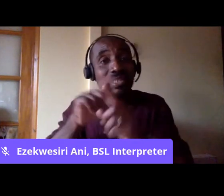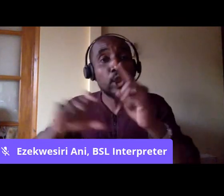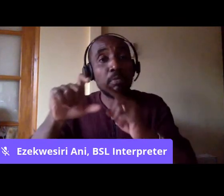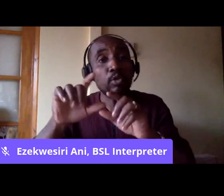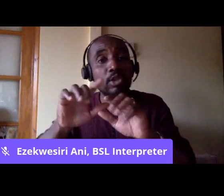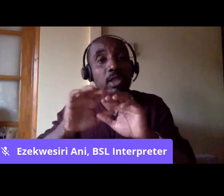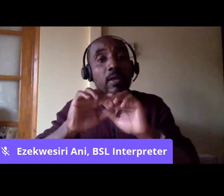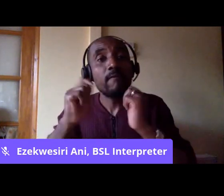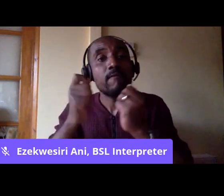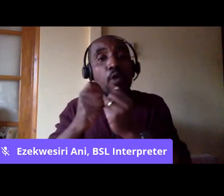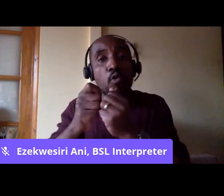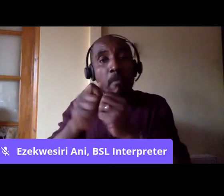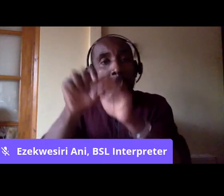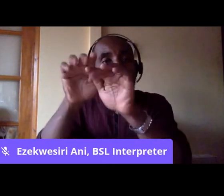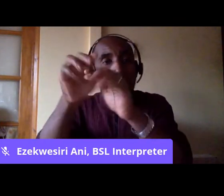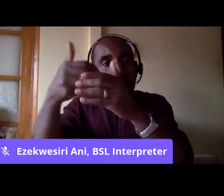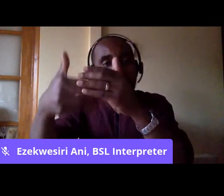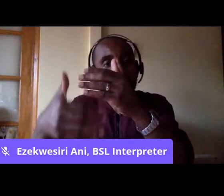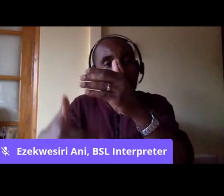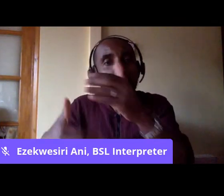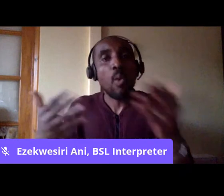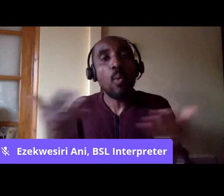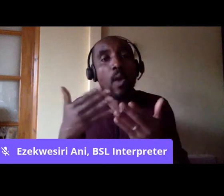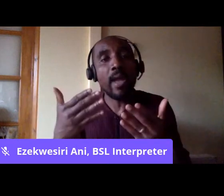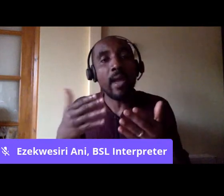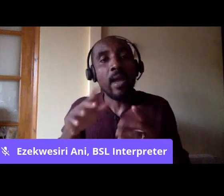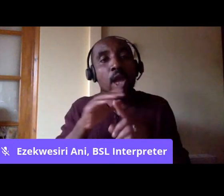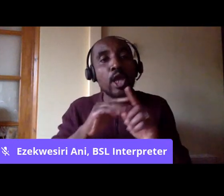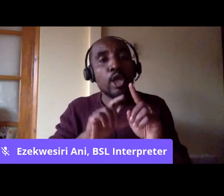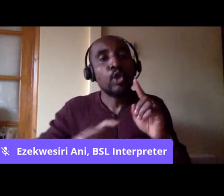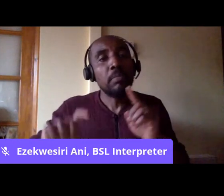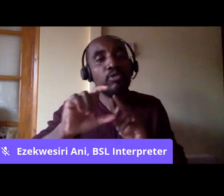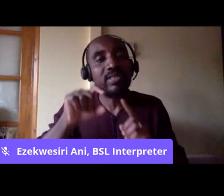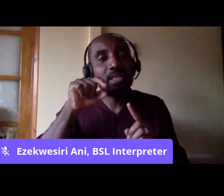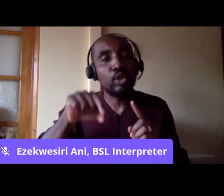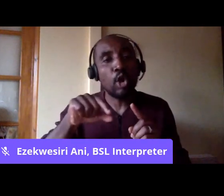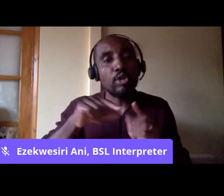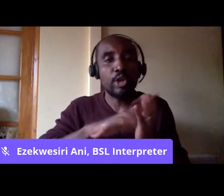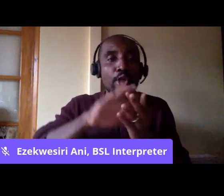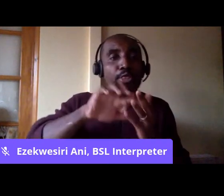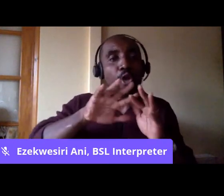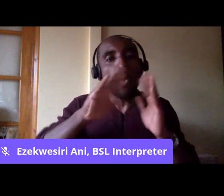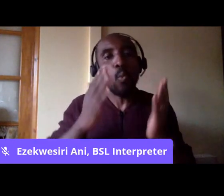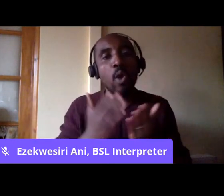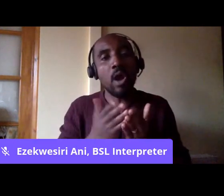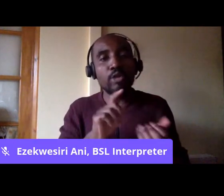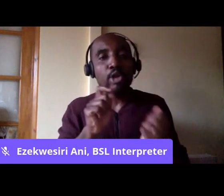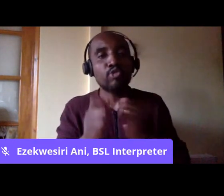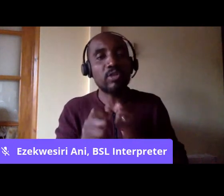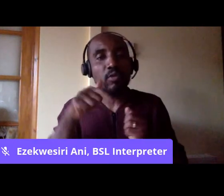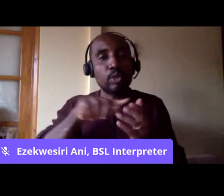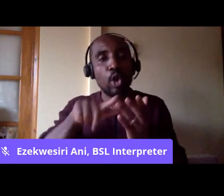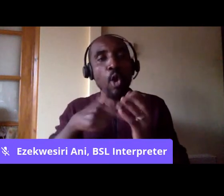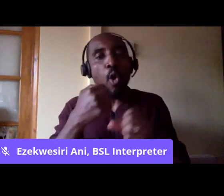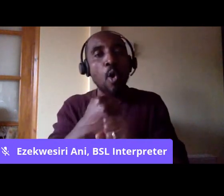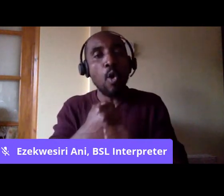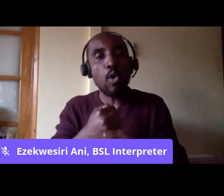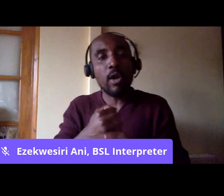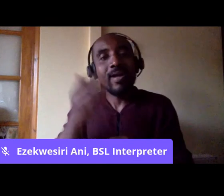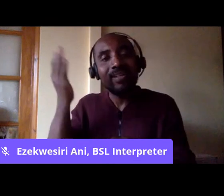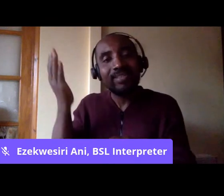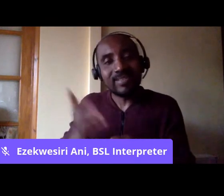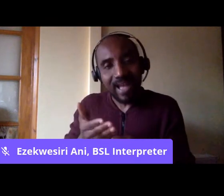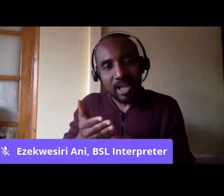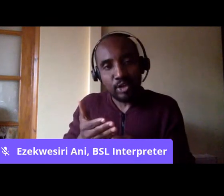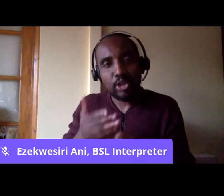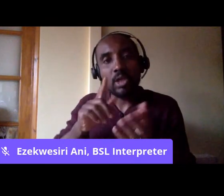on community.theworldtransformed.org forward slash login. So that is